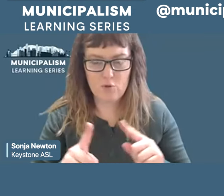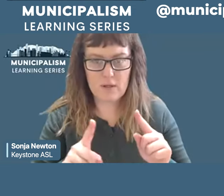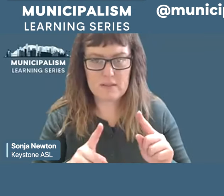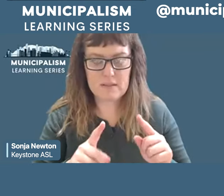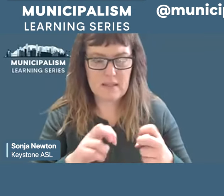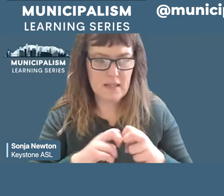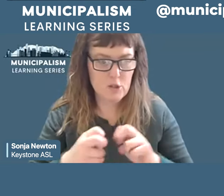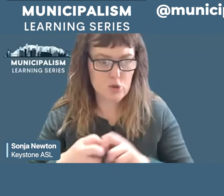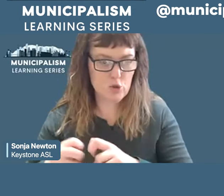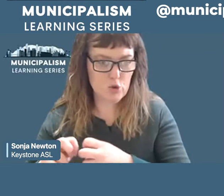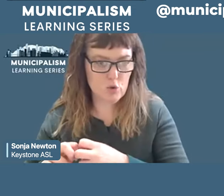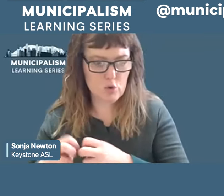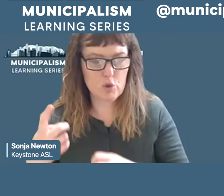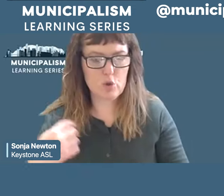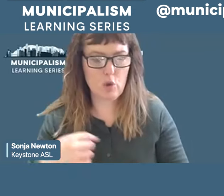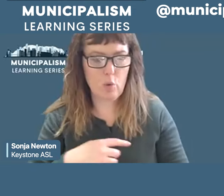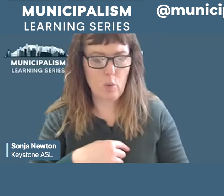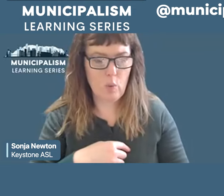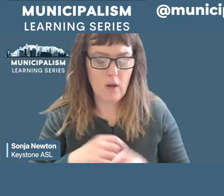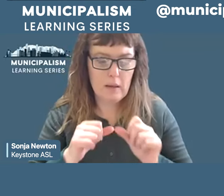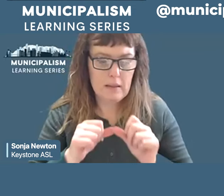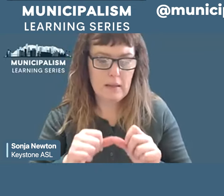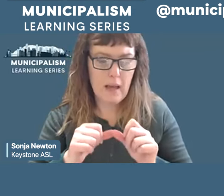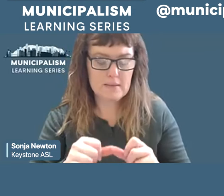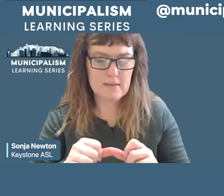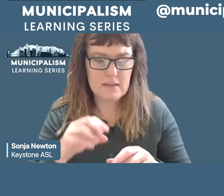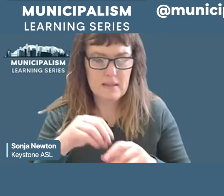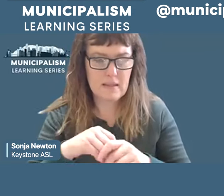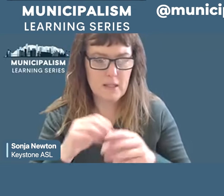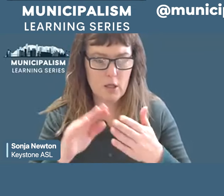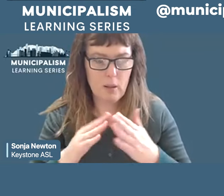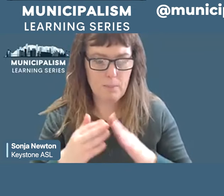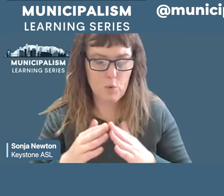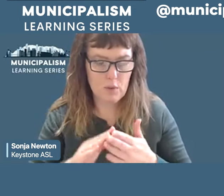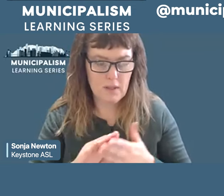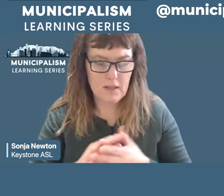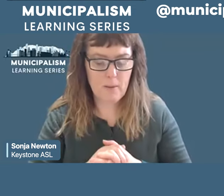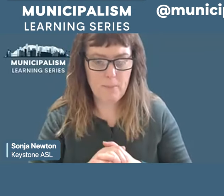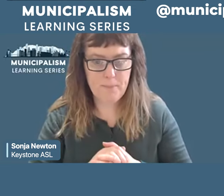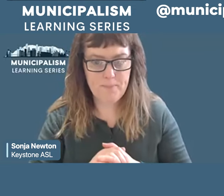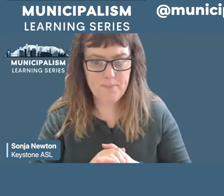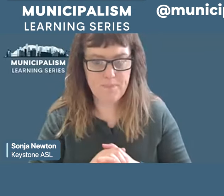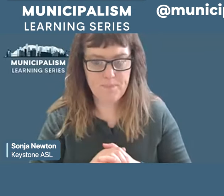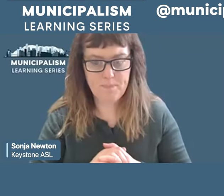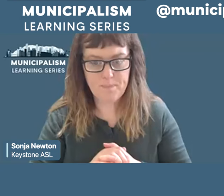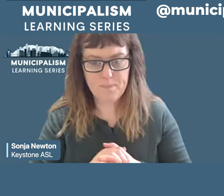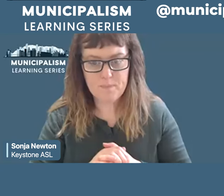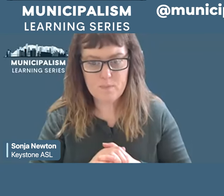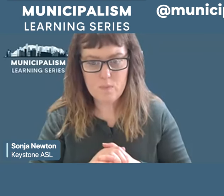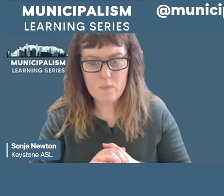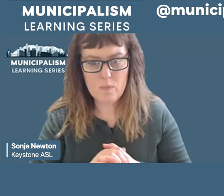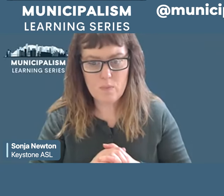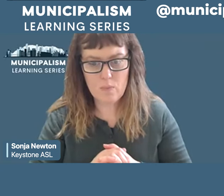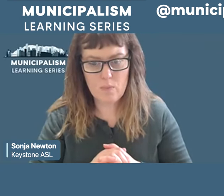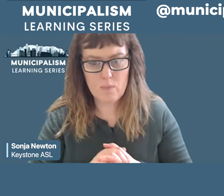are a constant presence in our community and it's because we our membership